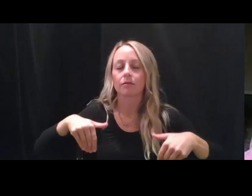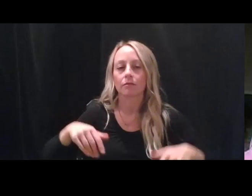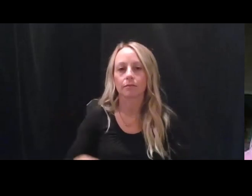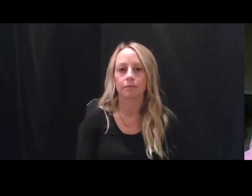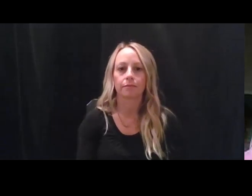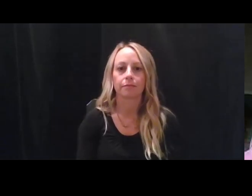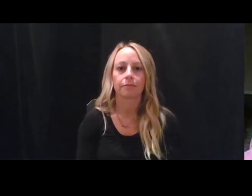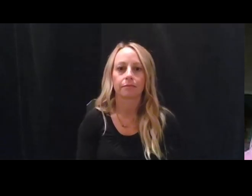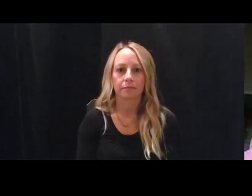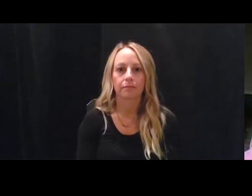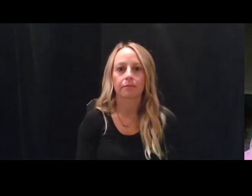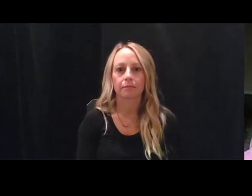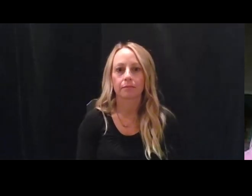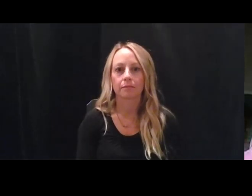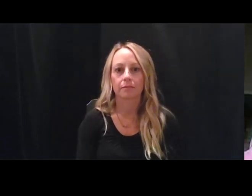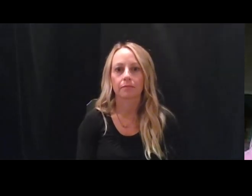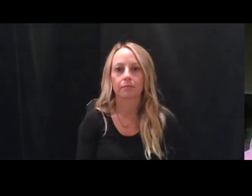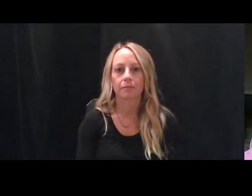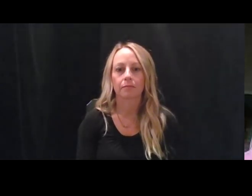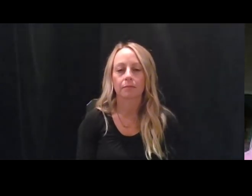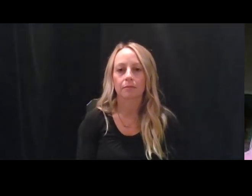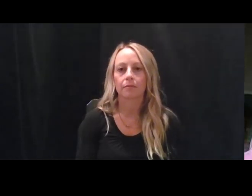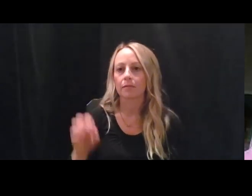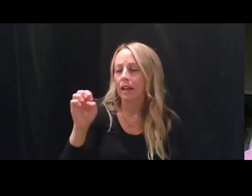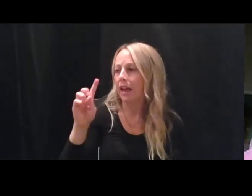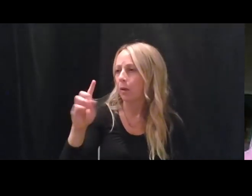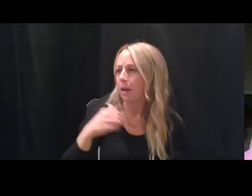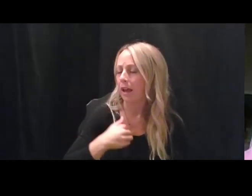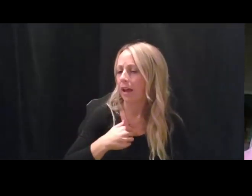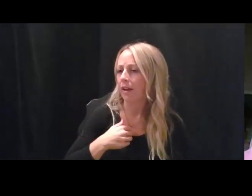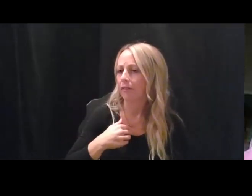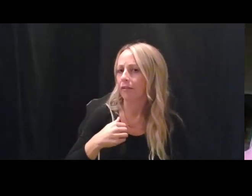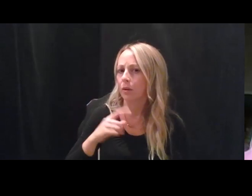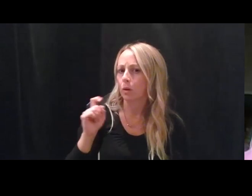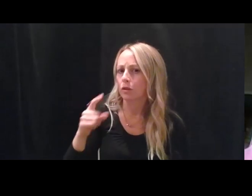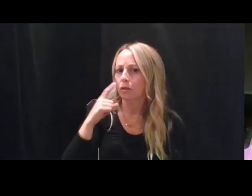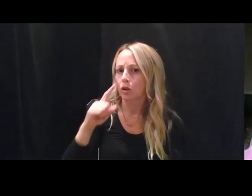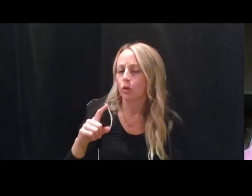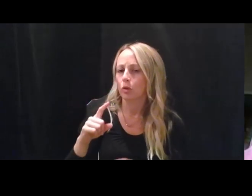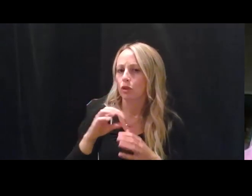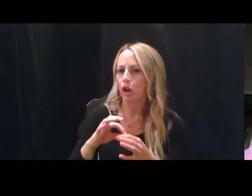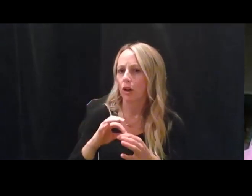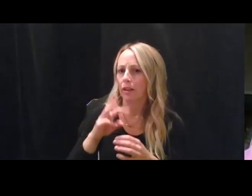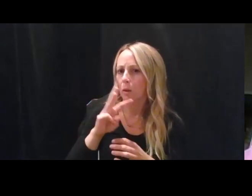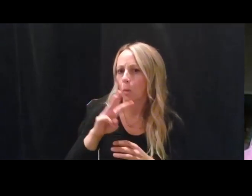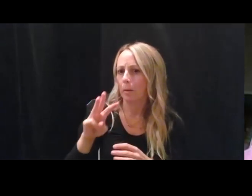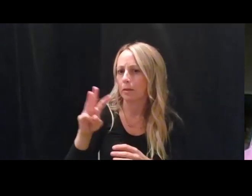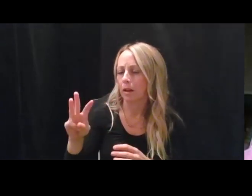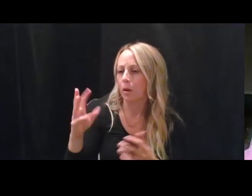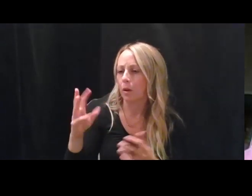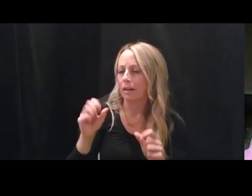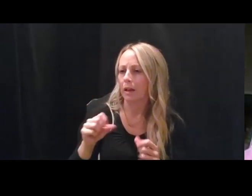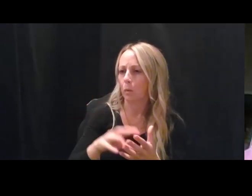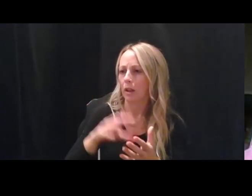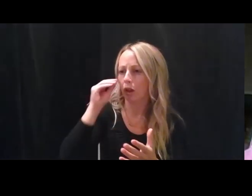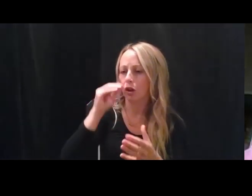Ed, we have a question here for you regarding some stats on the Iowa Department of Public Health website. What can we learn from the antigen stats